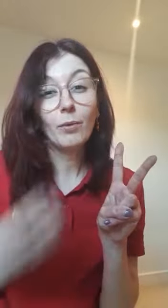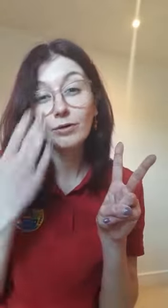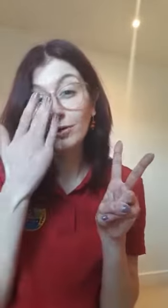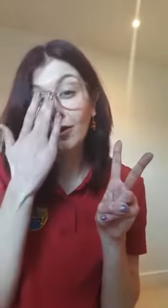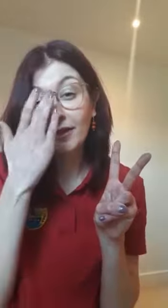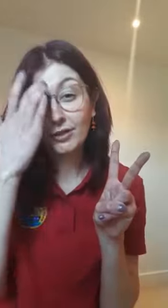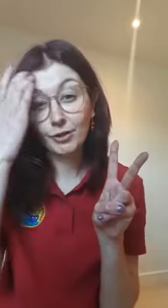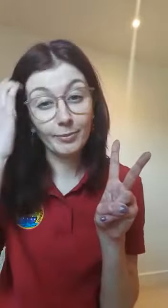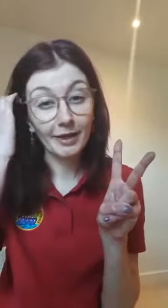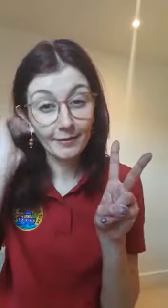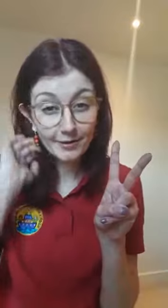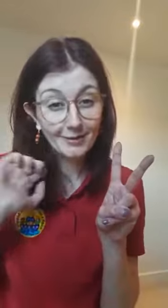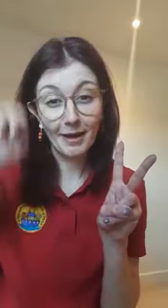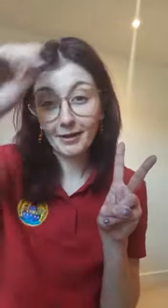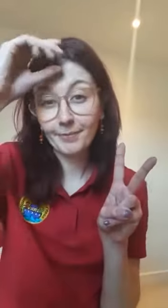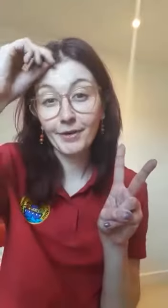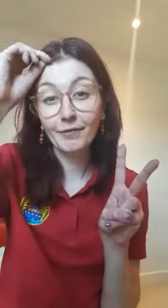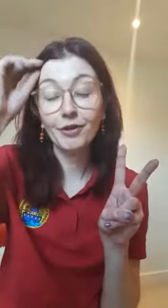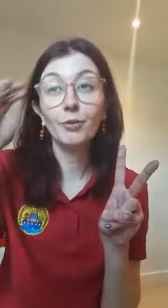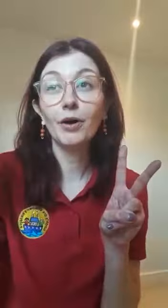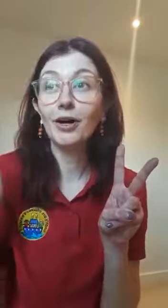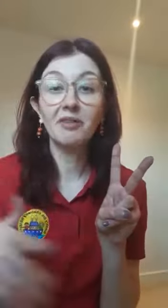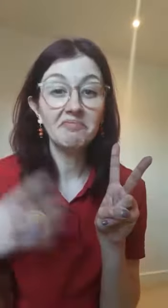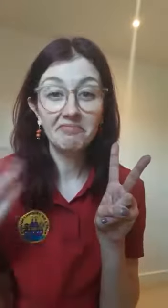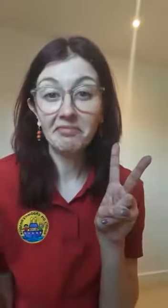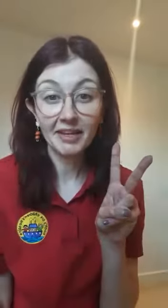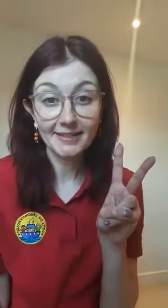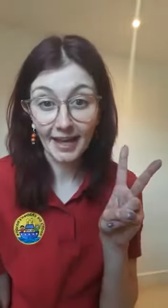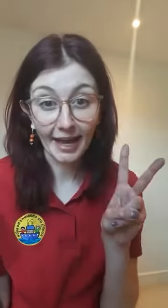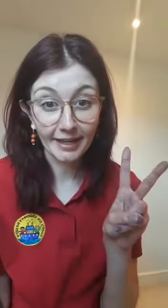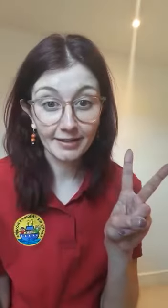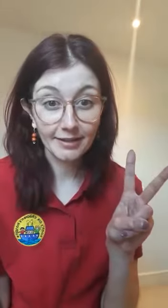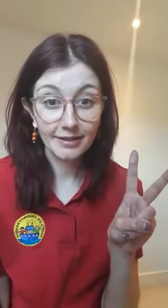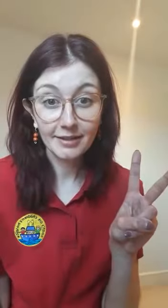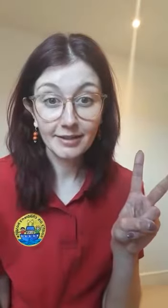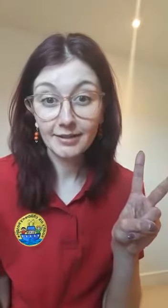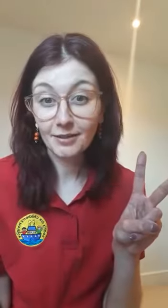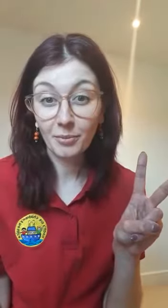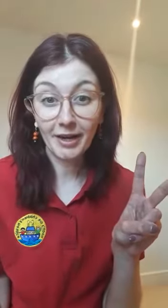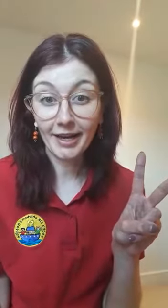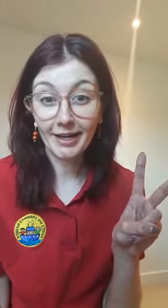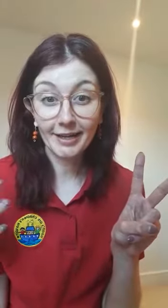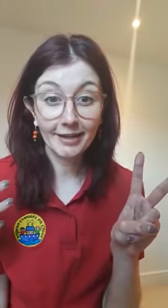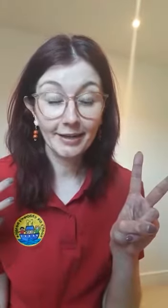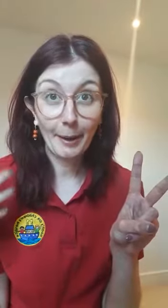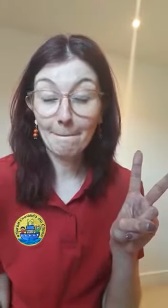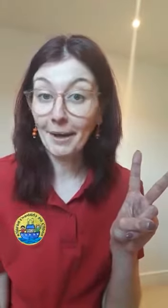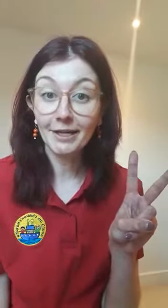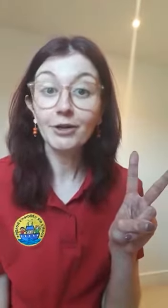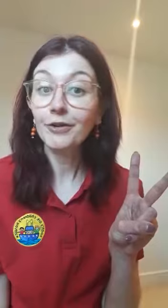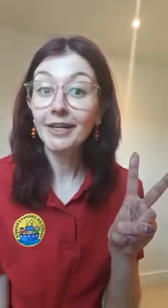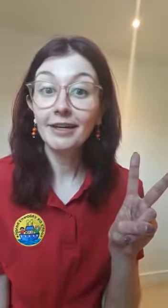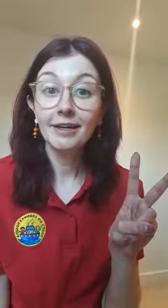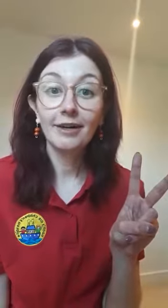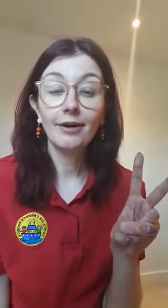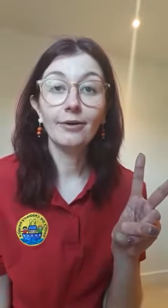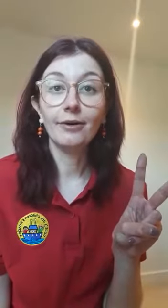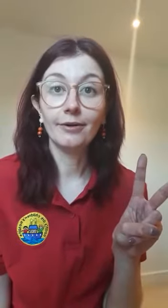what sort of things you'd be able to smell if you were, let's say, somewhere like a bakery, or